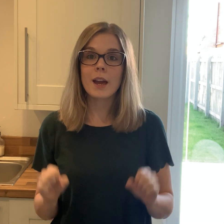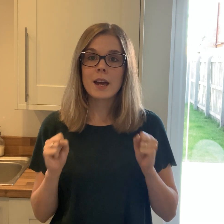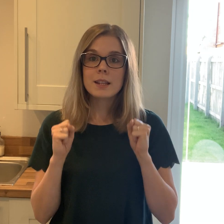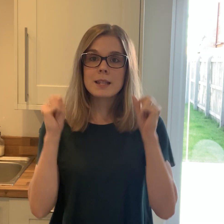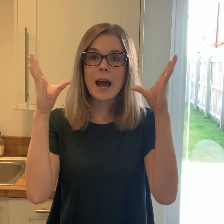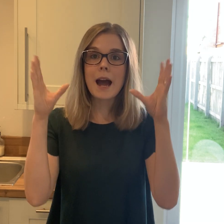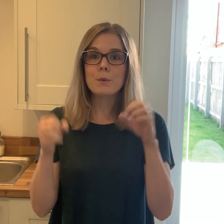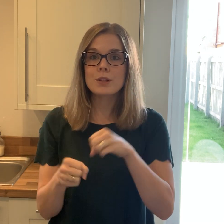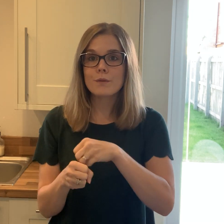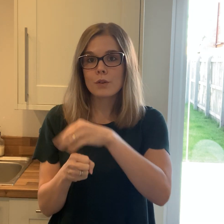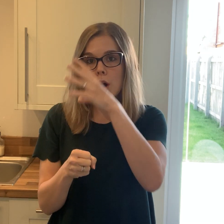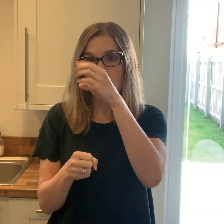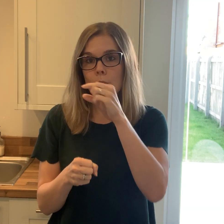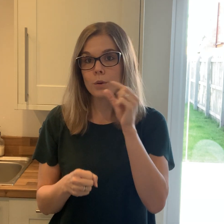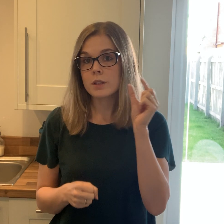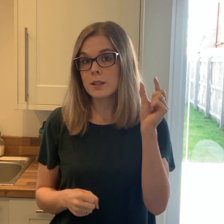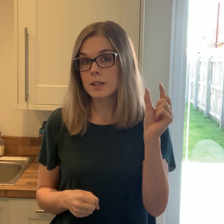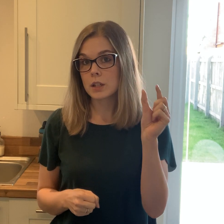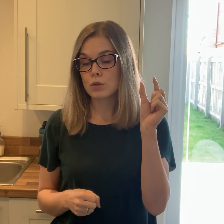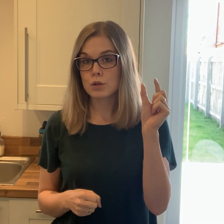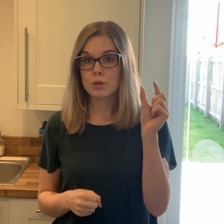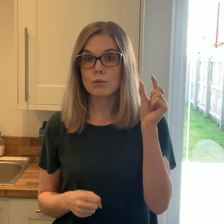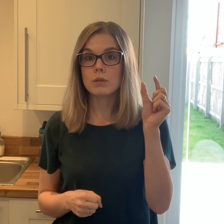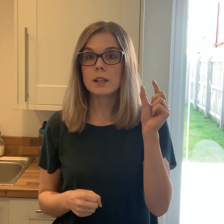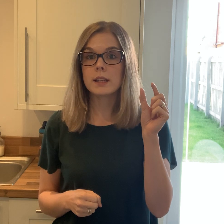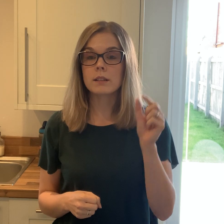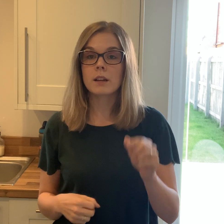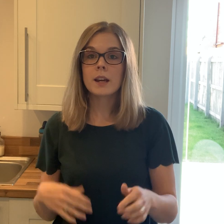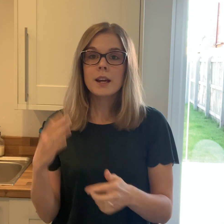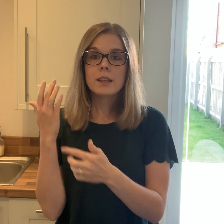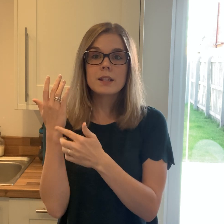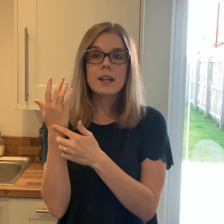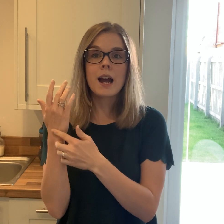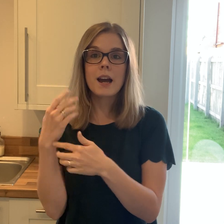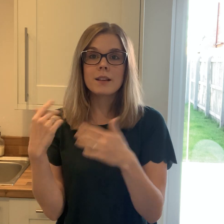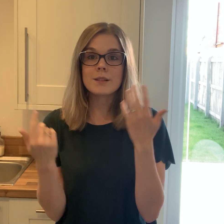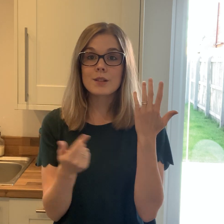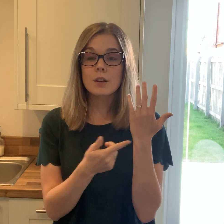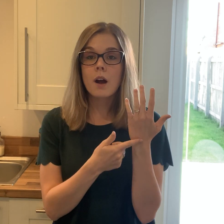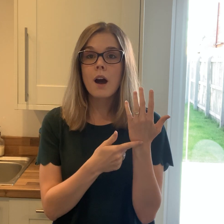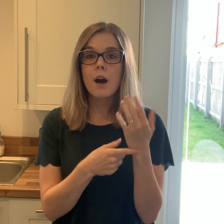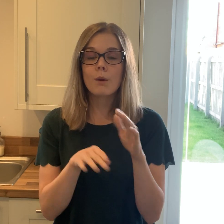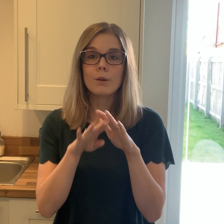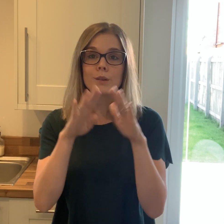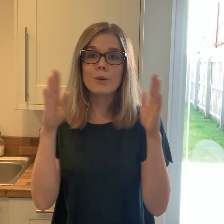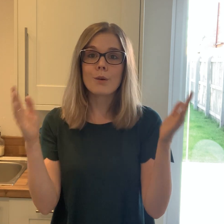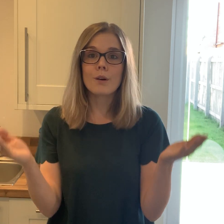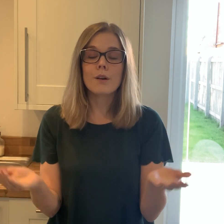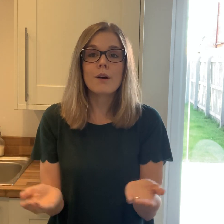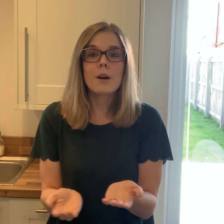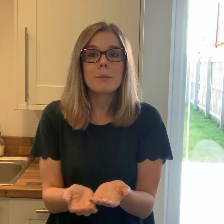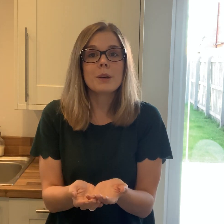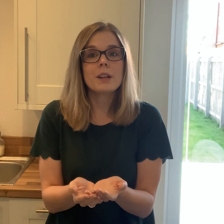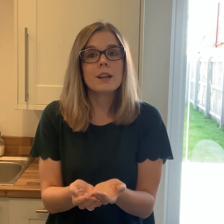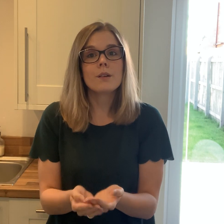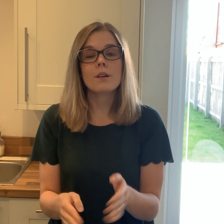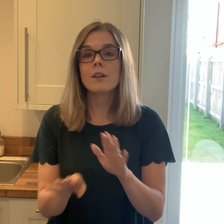Towers of gold are still too little These hands could hold the world But it'll